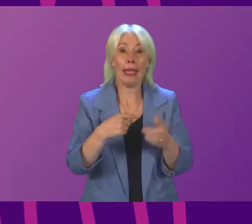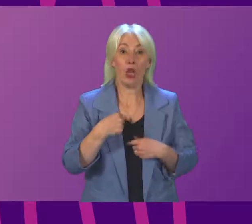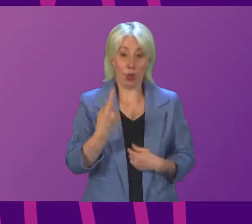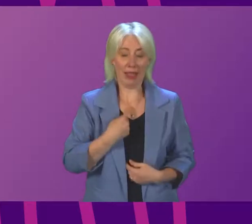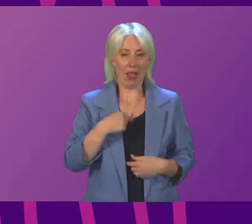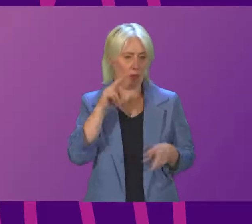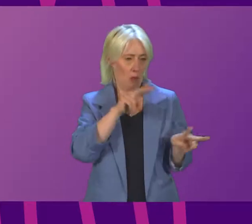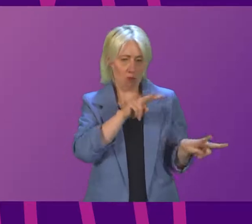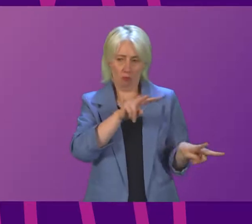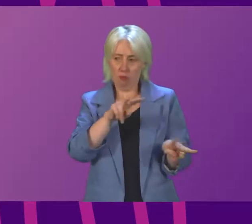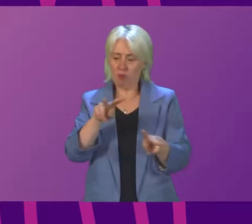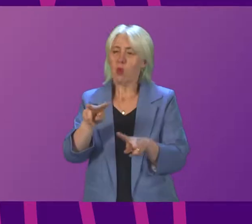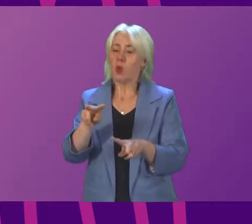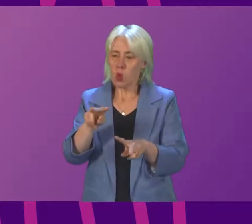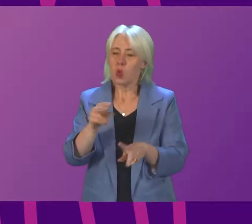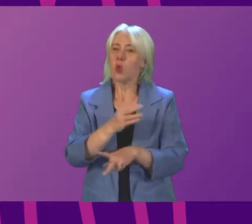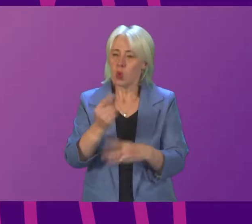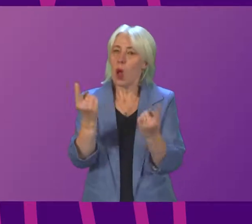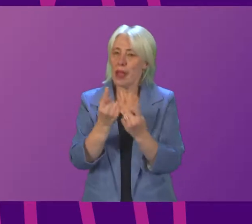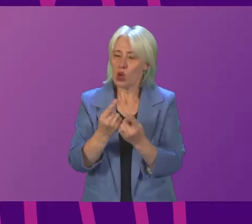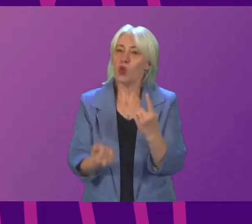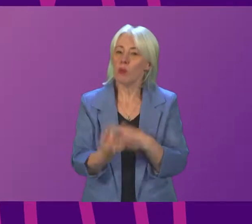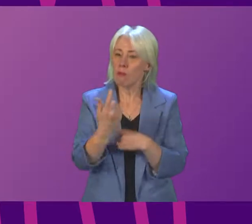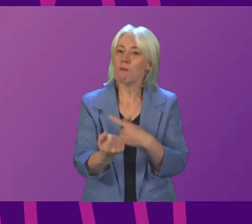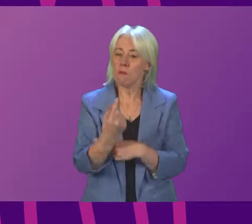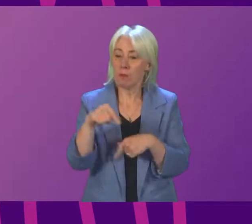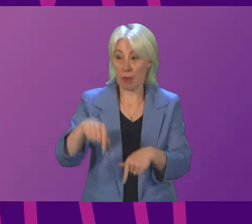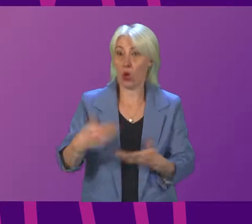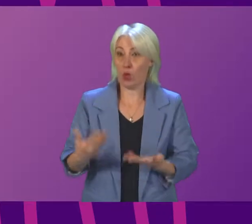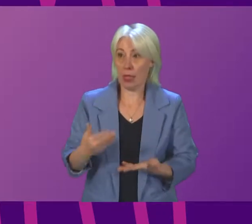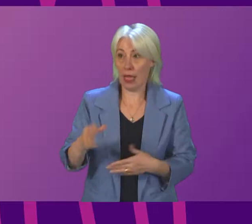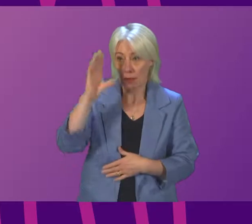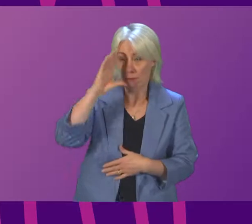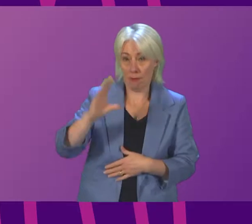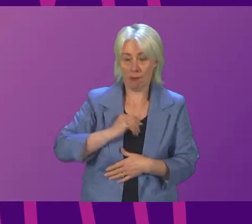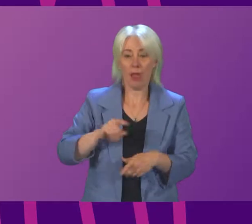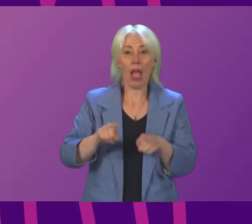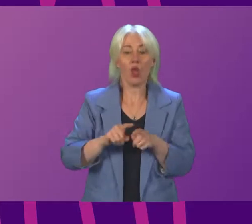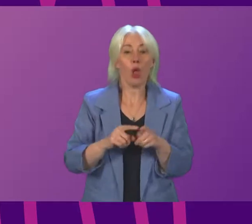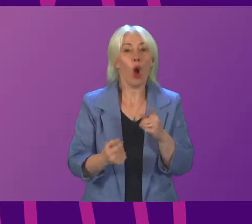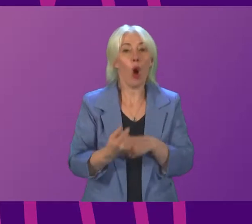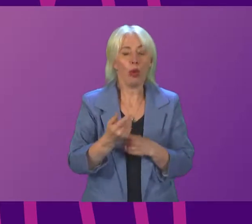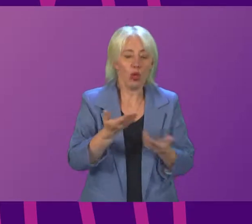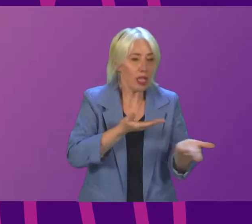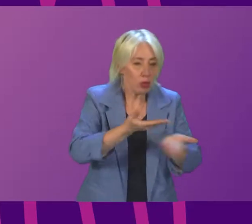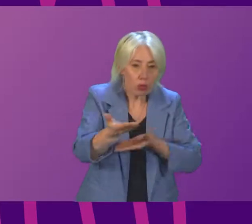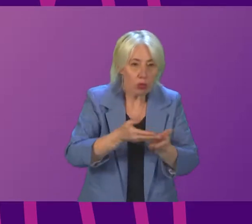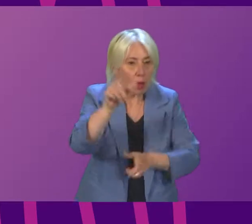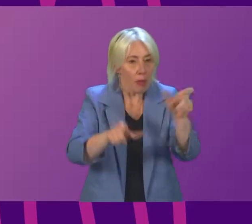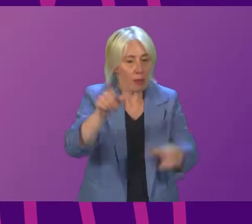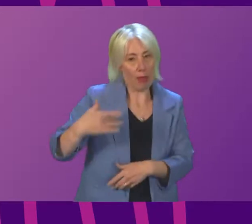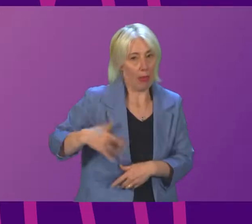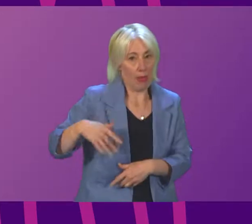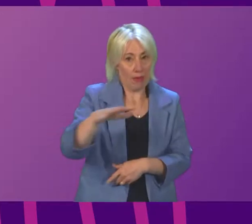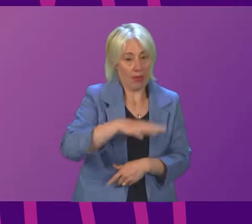some of the issues that Mr Smith has raised with me. And I will obviously have the opportunity to discuss with local stakeholders any